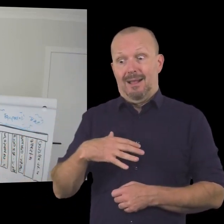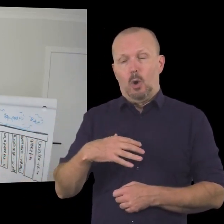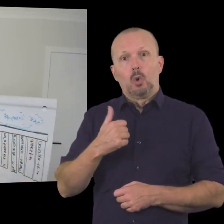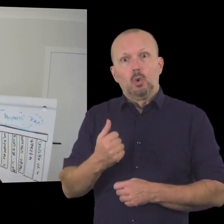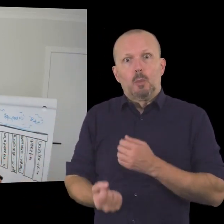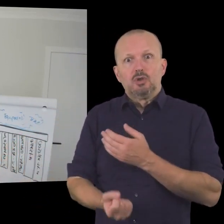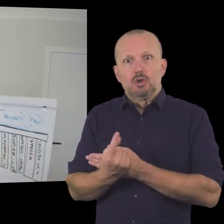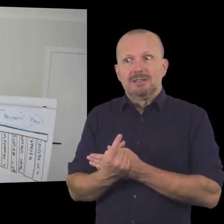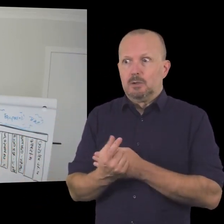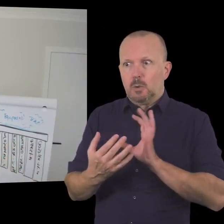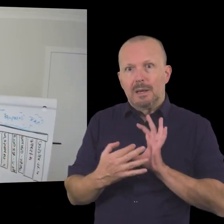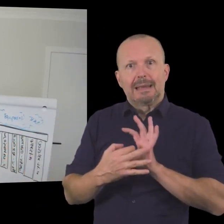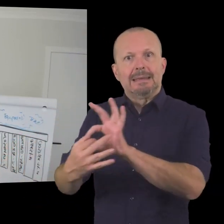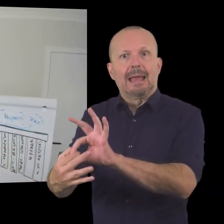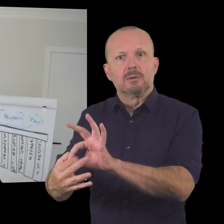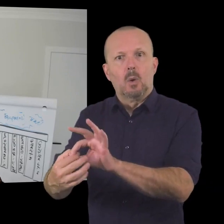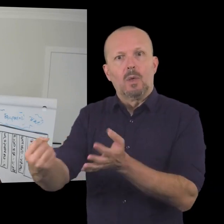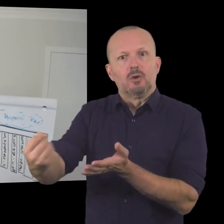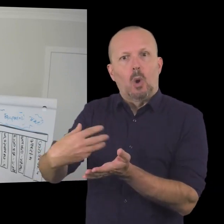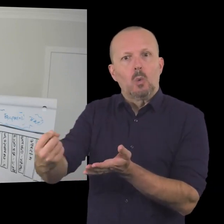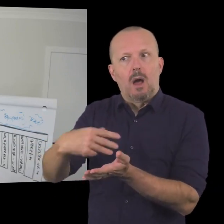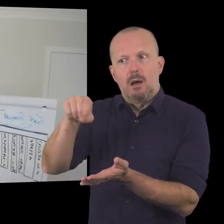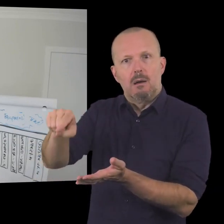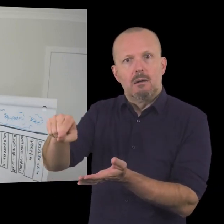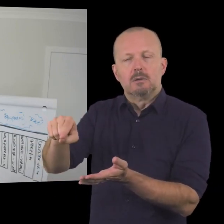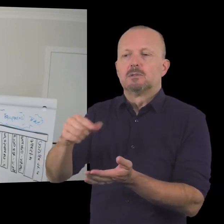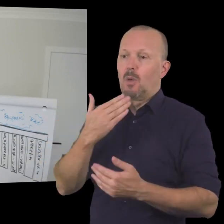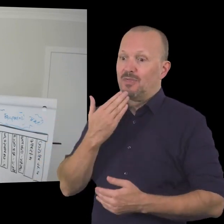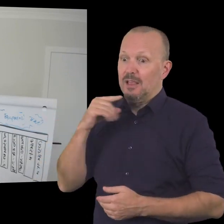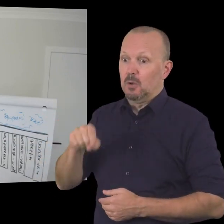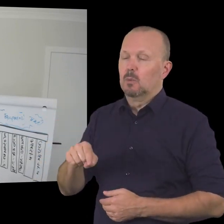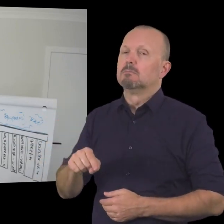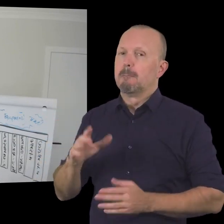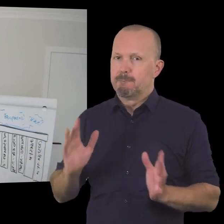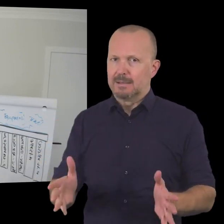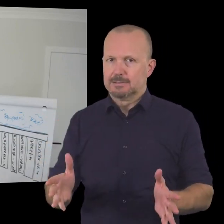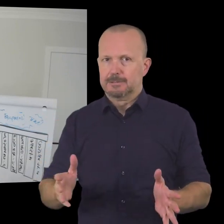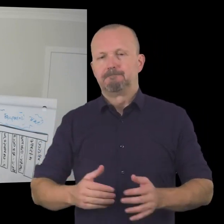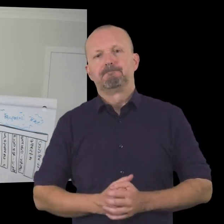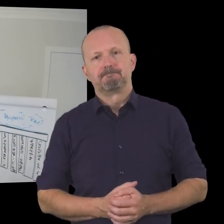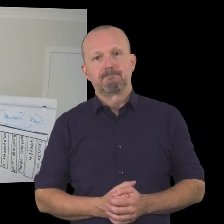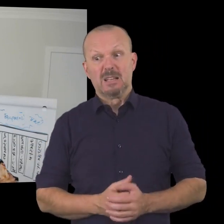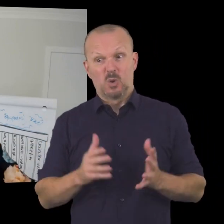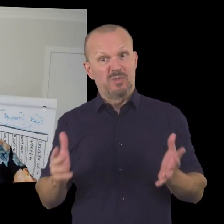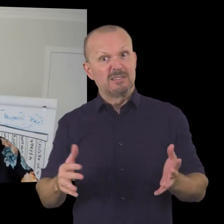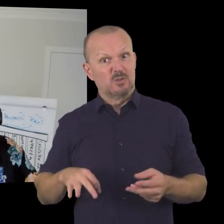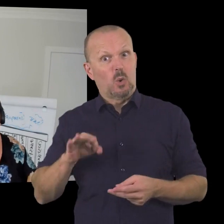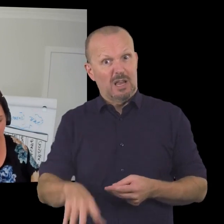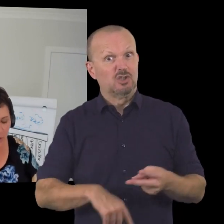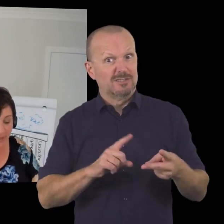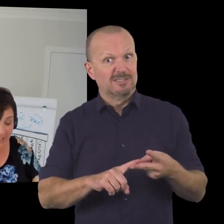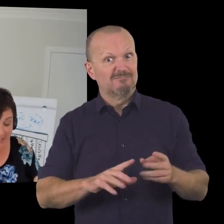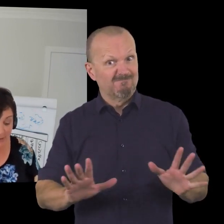it ongoing because we don't follow up with a thank you so the importance of the thank you i almost can't stress it enough lovely okay